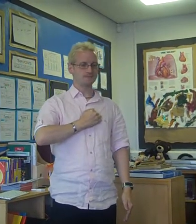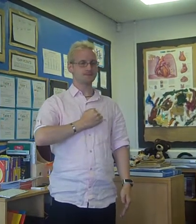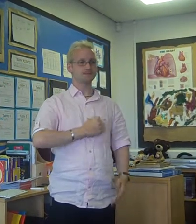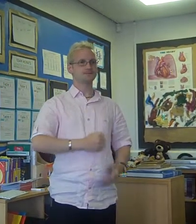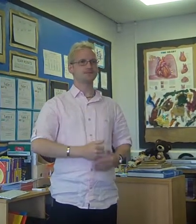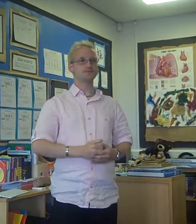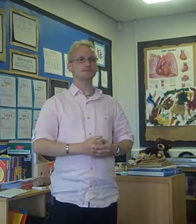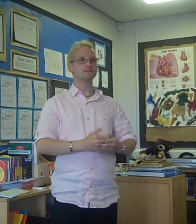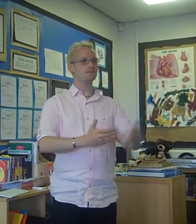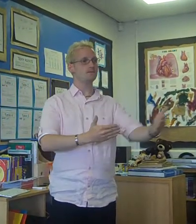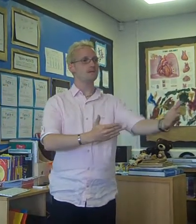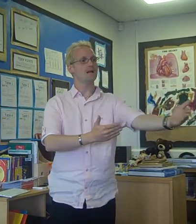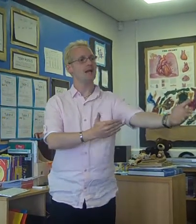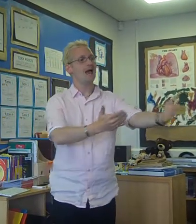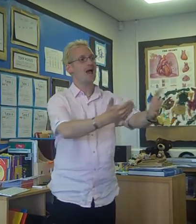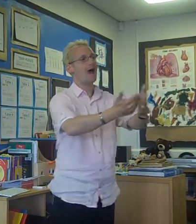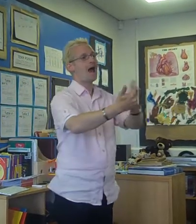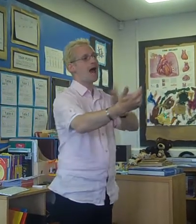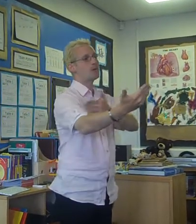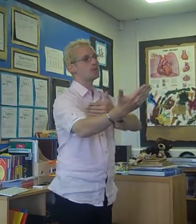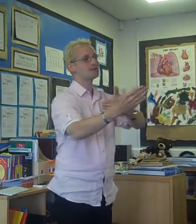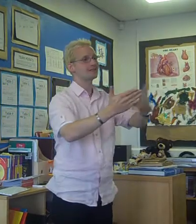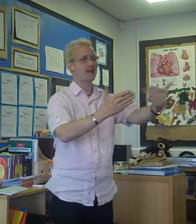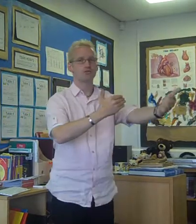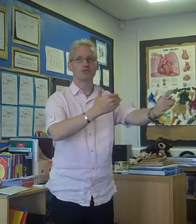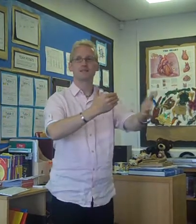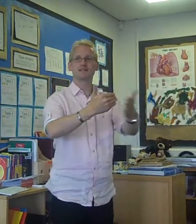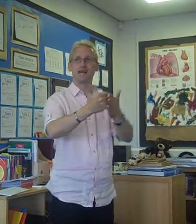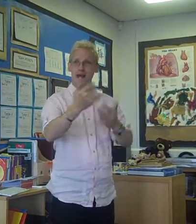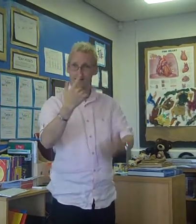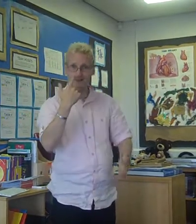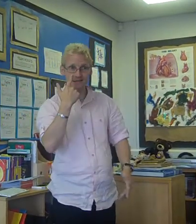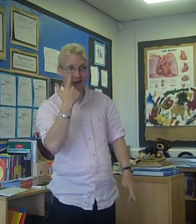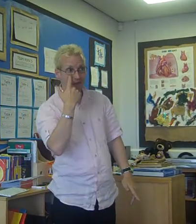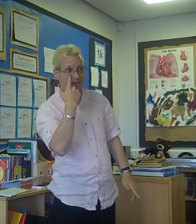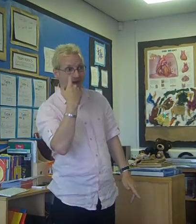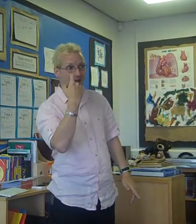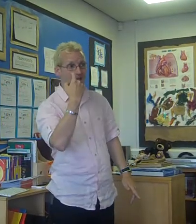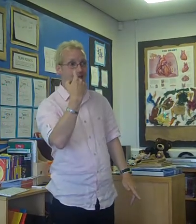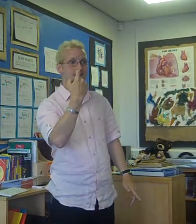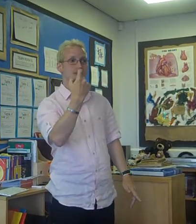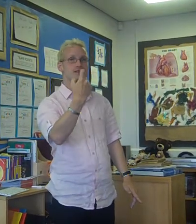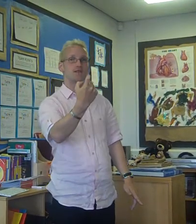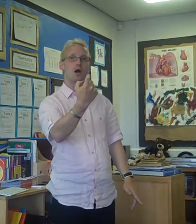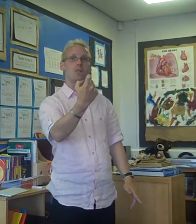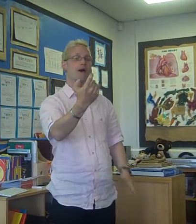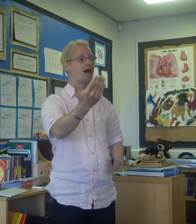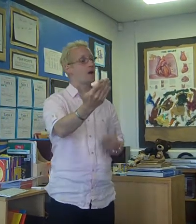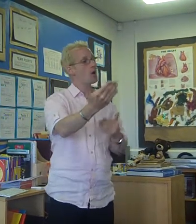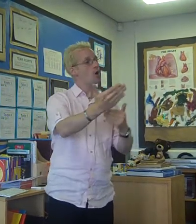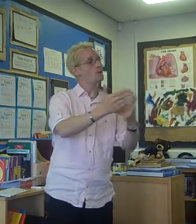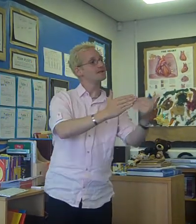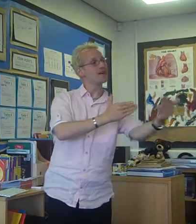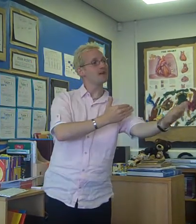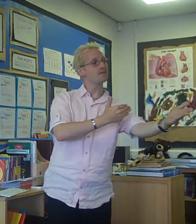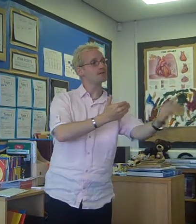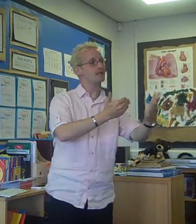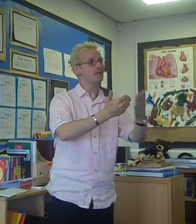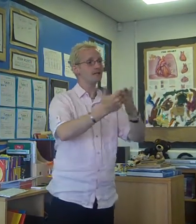onward, in And whatever it takes, I'll follow wisdom now, whatever it